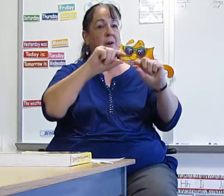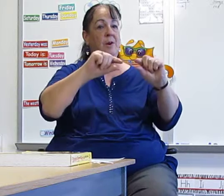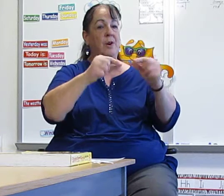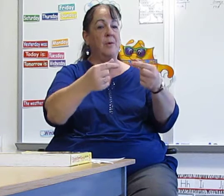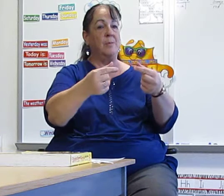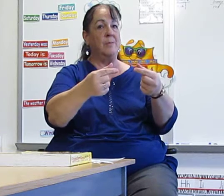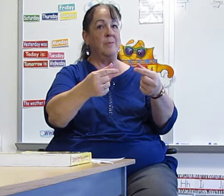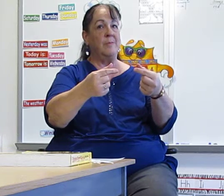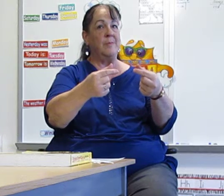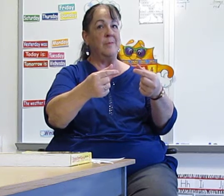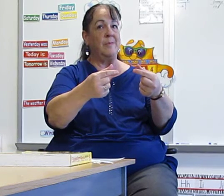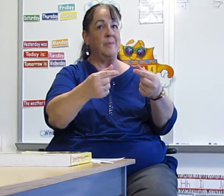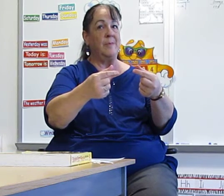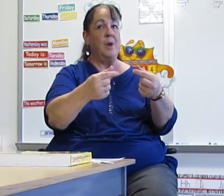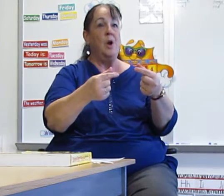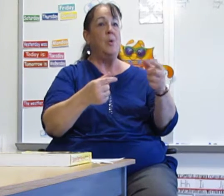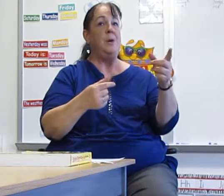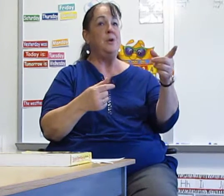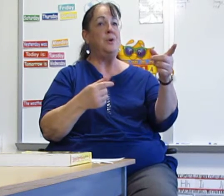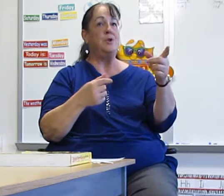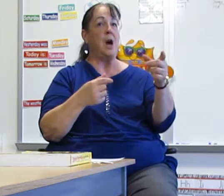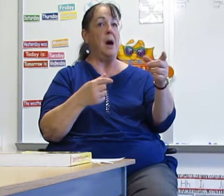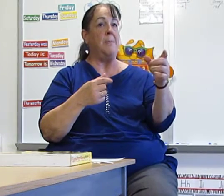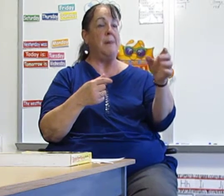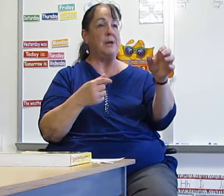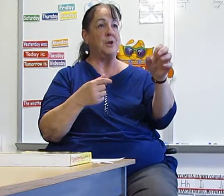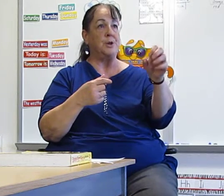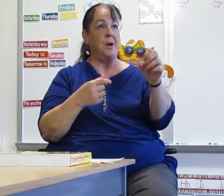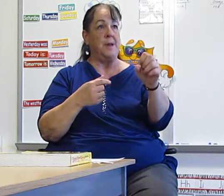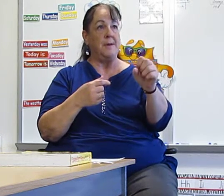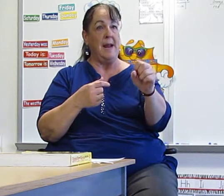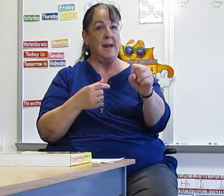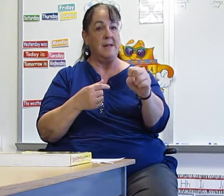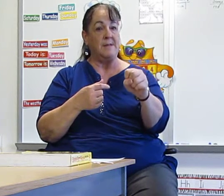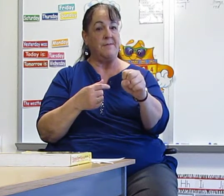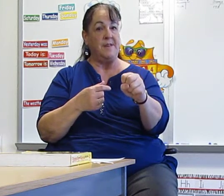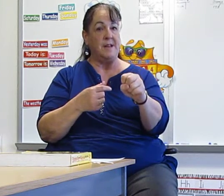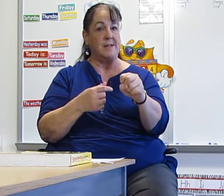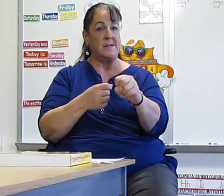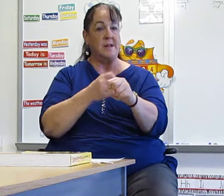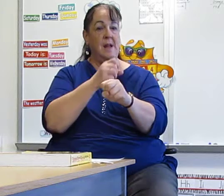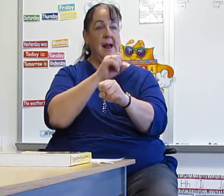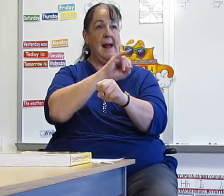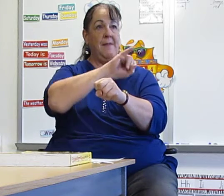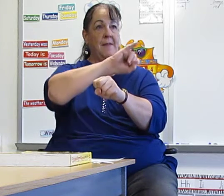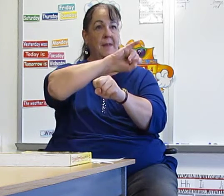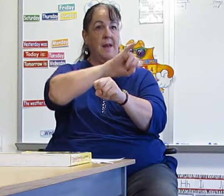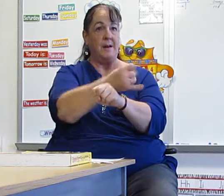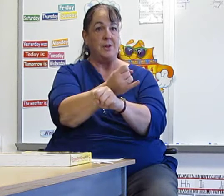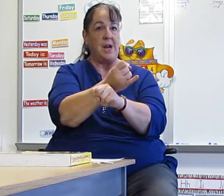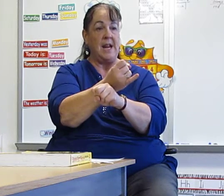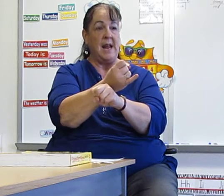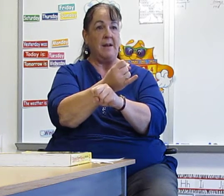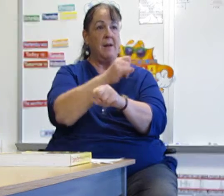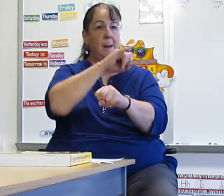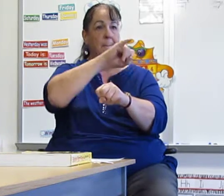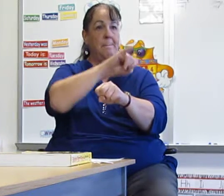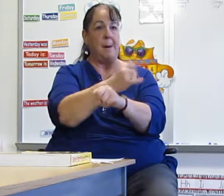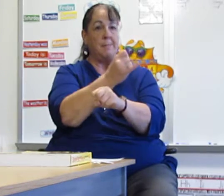go. When you do job, make sure your other hand is a fist and then the J hand bumps